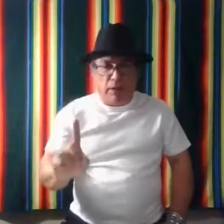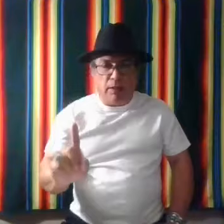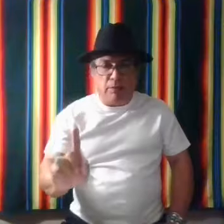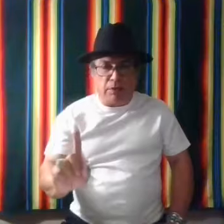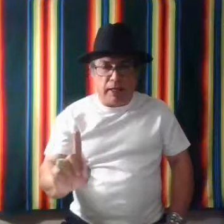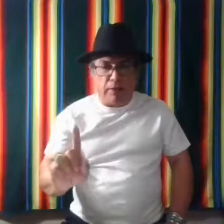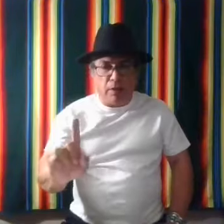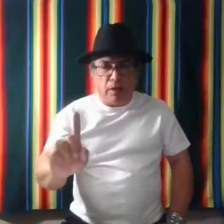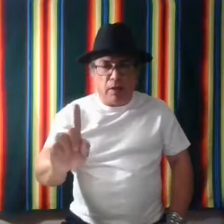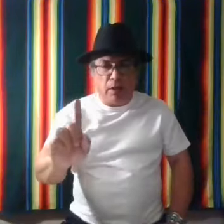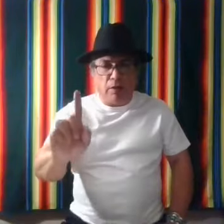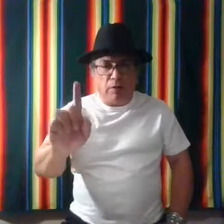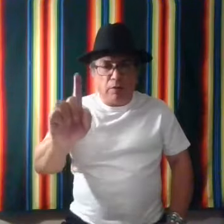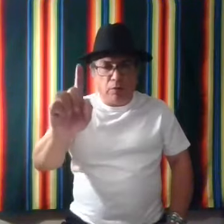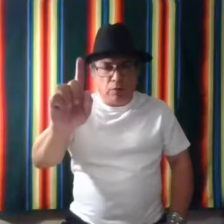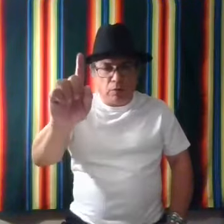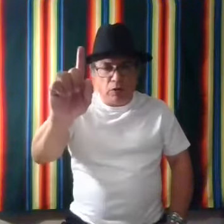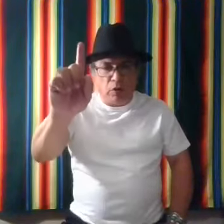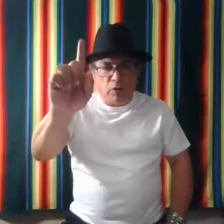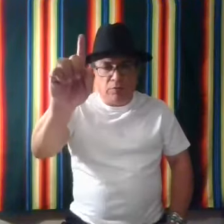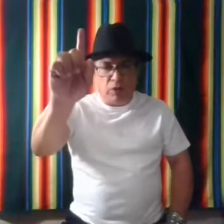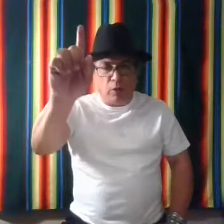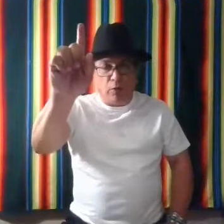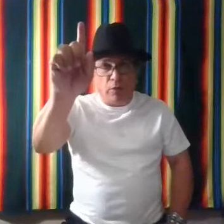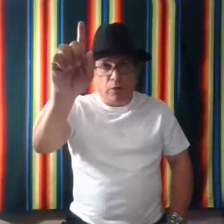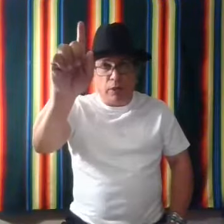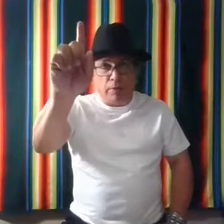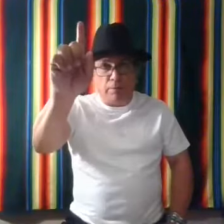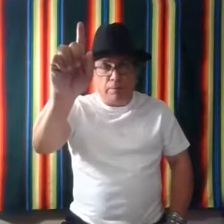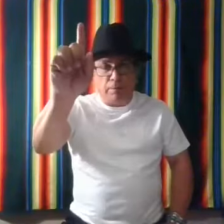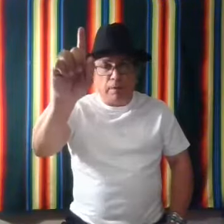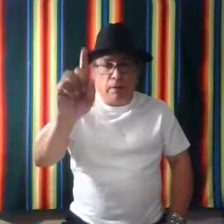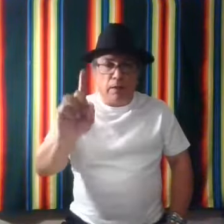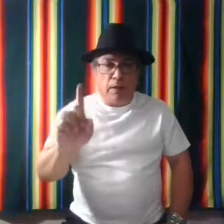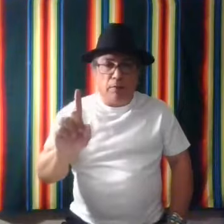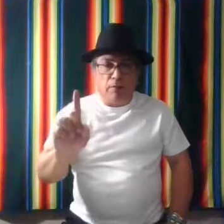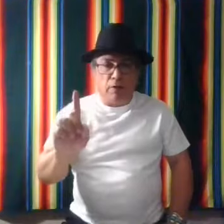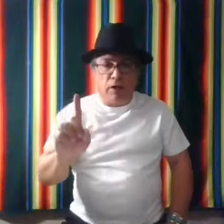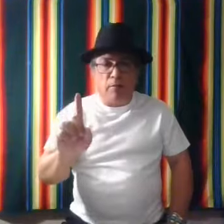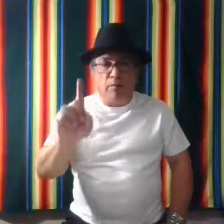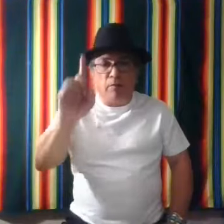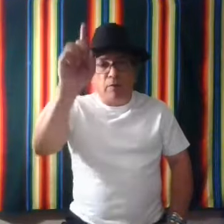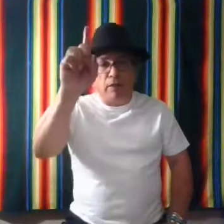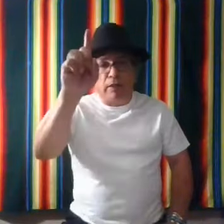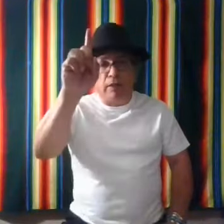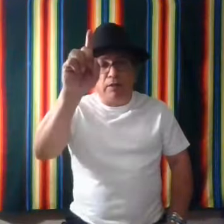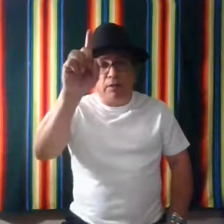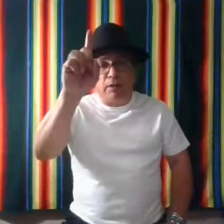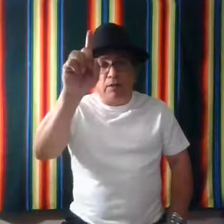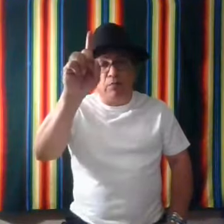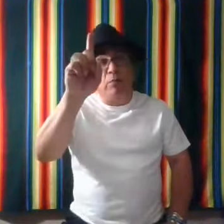uh, Stan, uh, you go up slow going up, uh, for up like this would